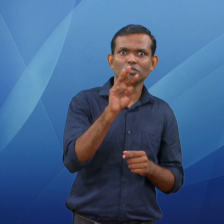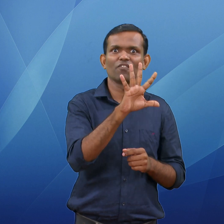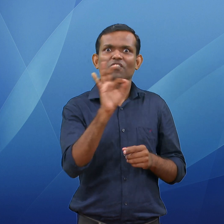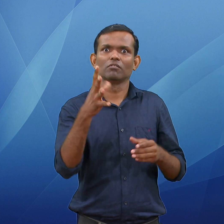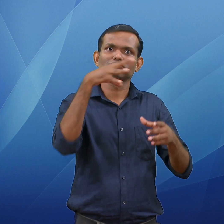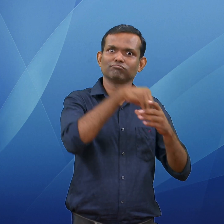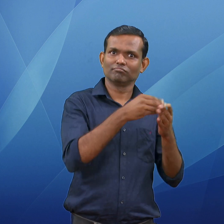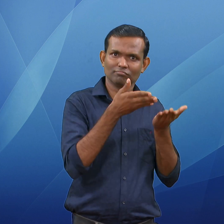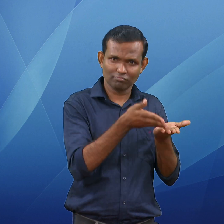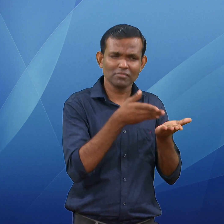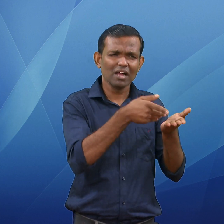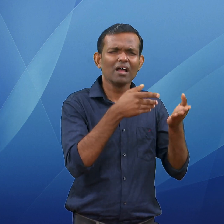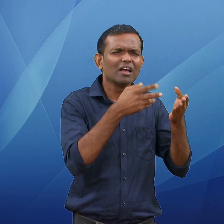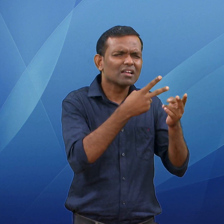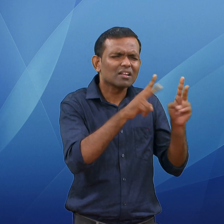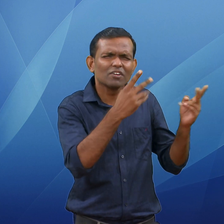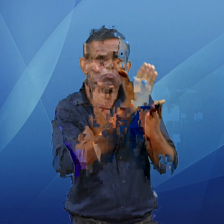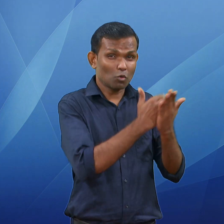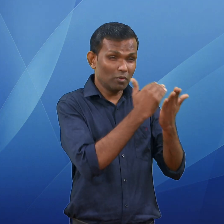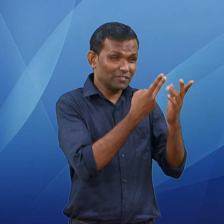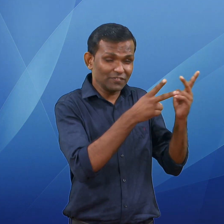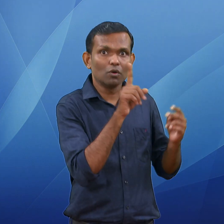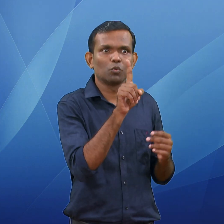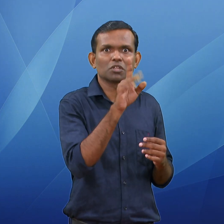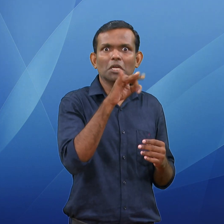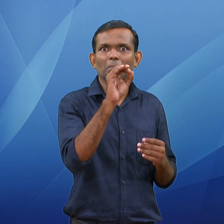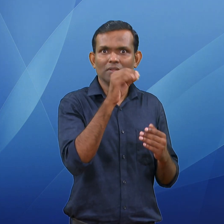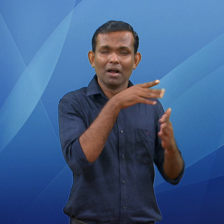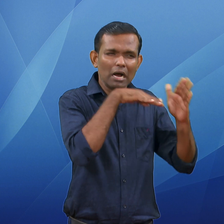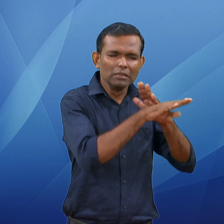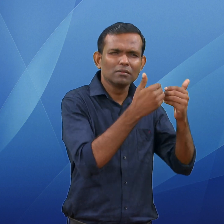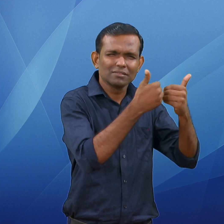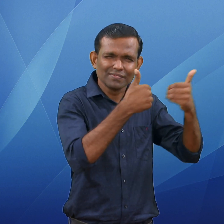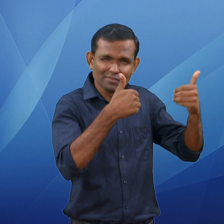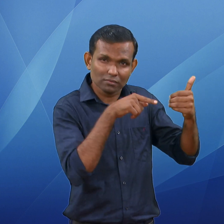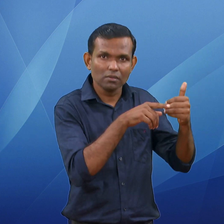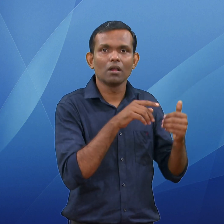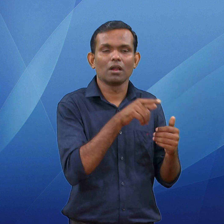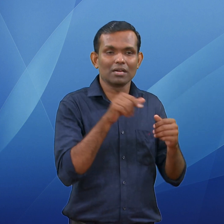in the Work Experience Fair and 16 in the IT Fair. The fest will end on December 3.